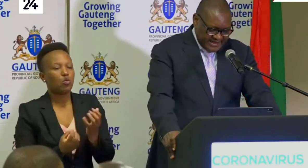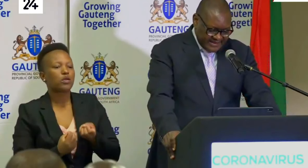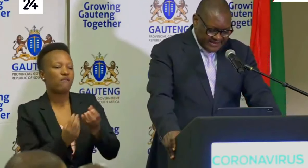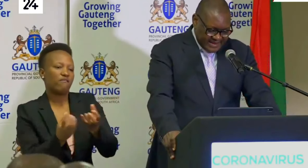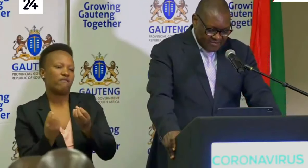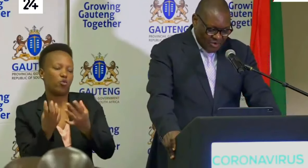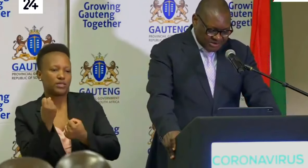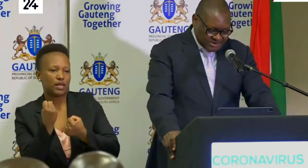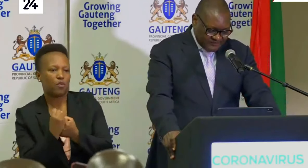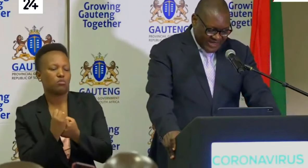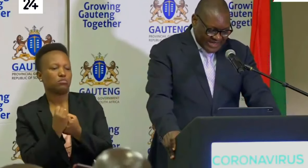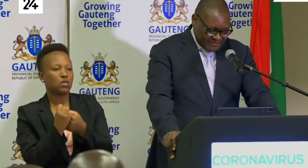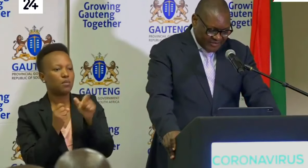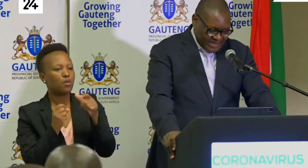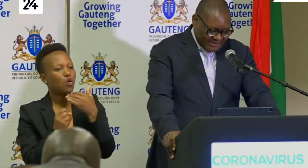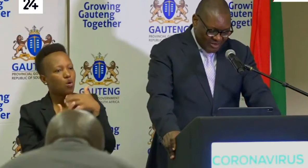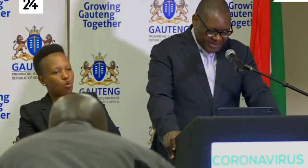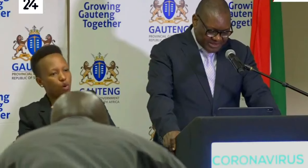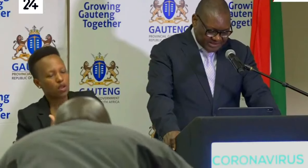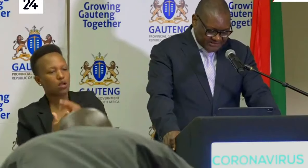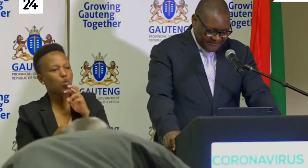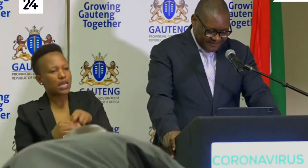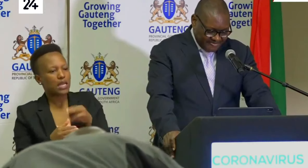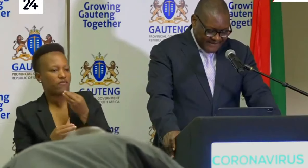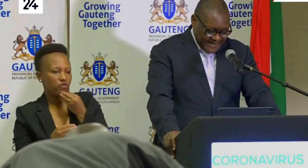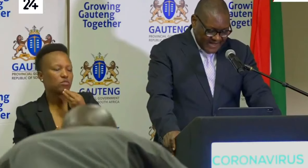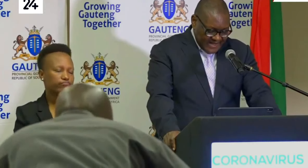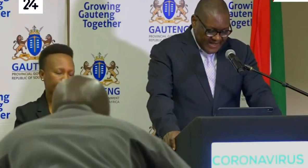needy and most vulnerable in our communities. communities.